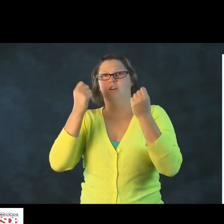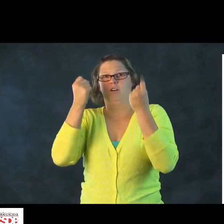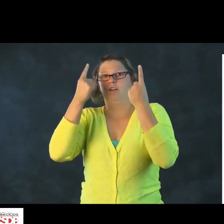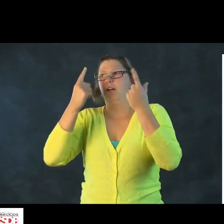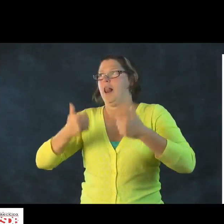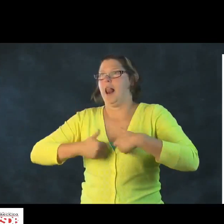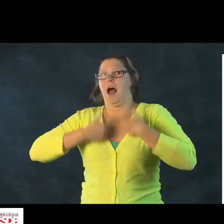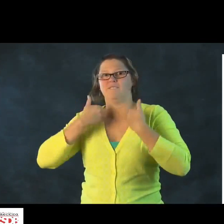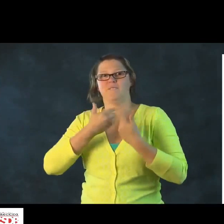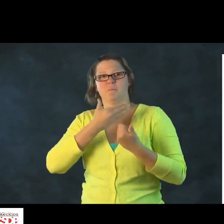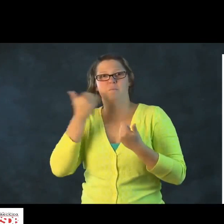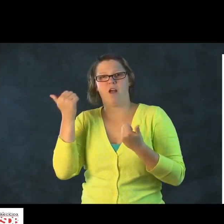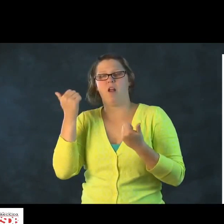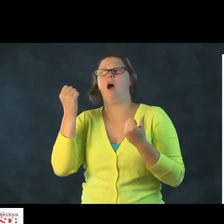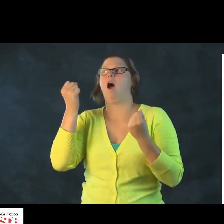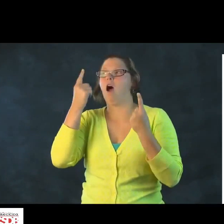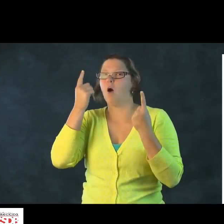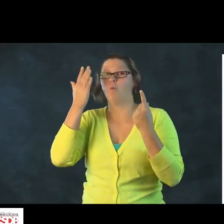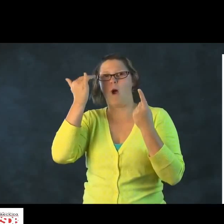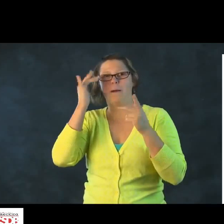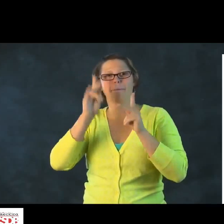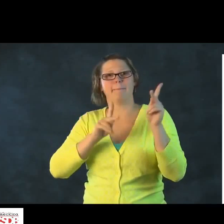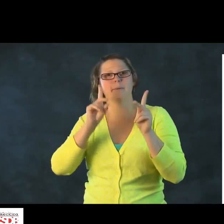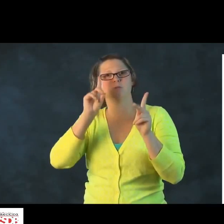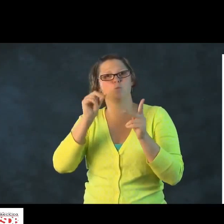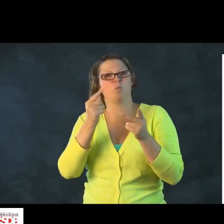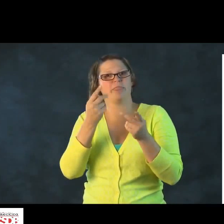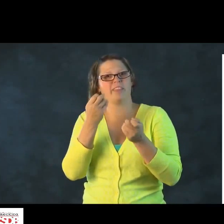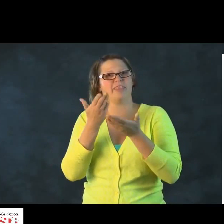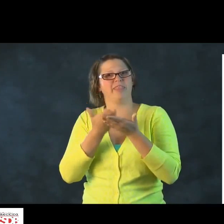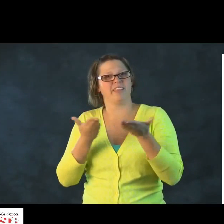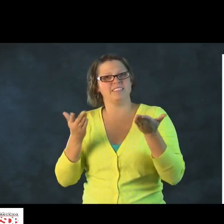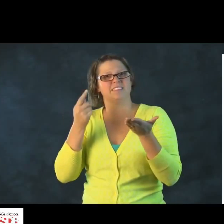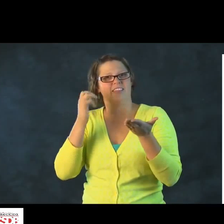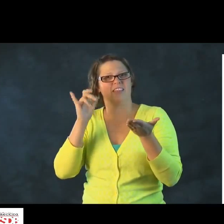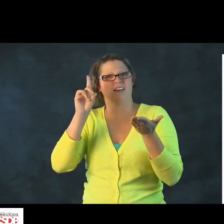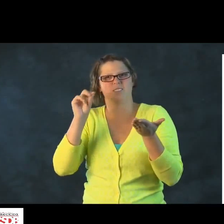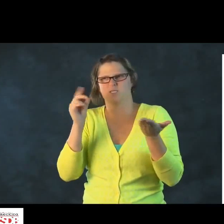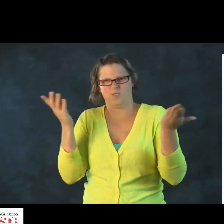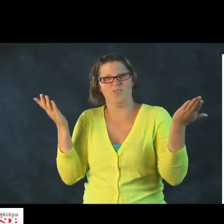They need that exposure to comprehend what's in their life.